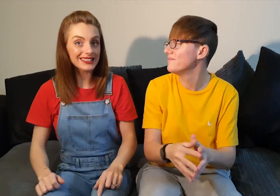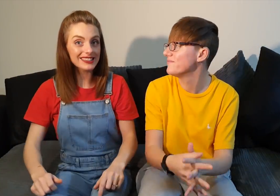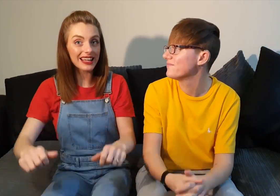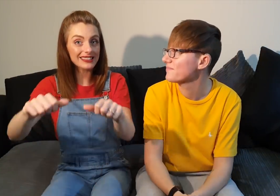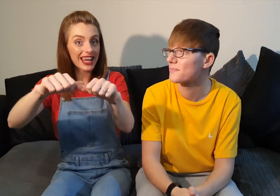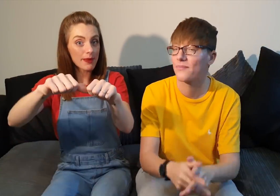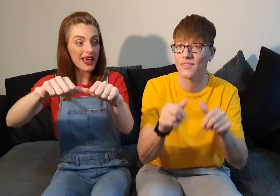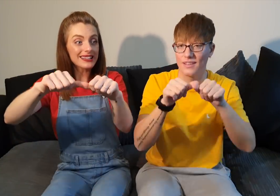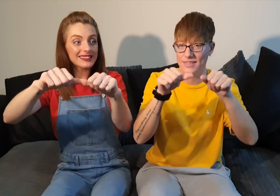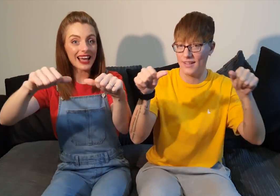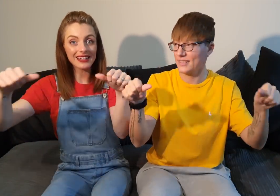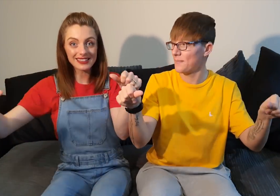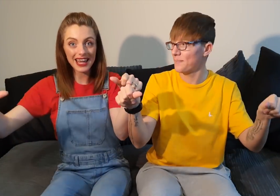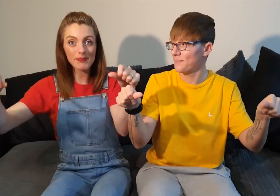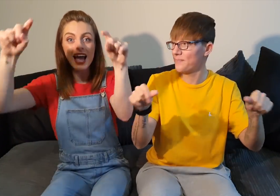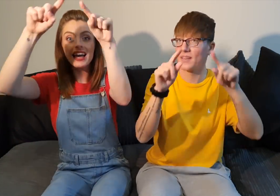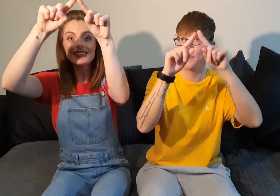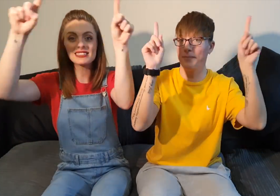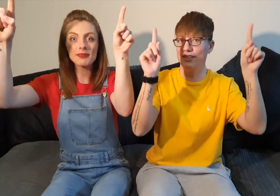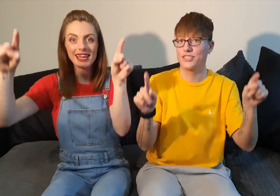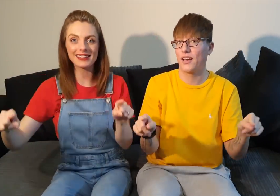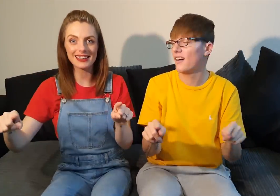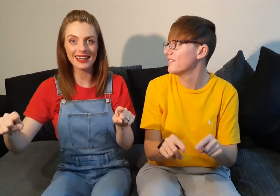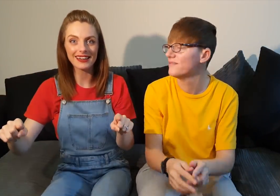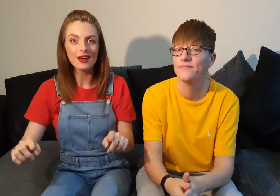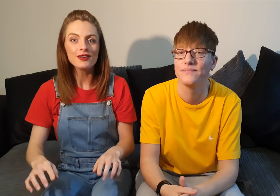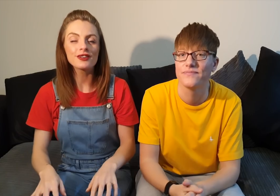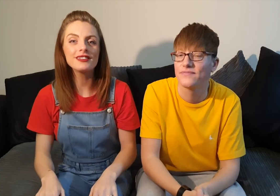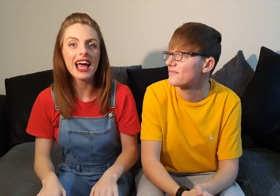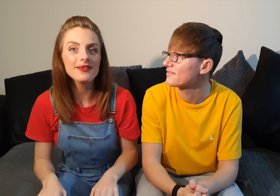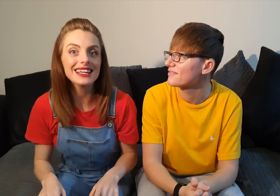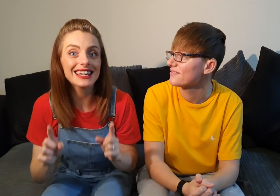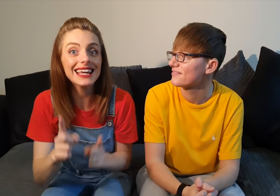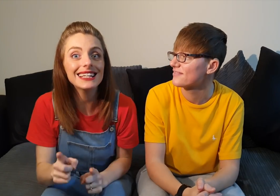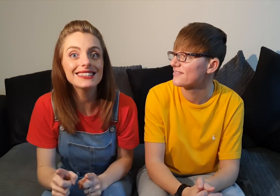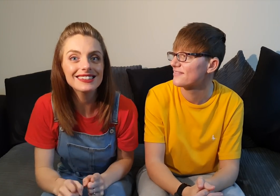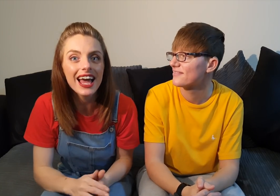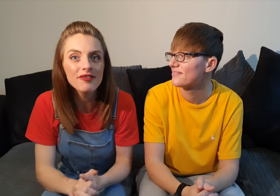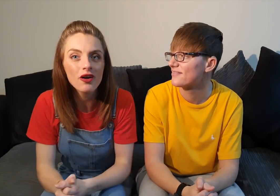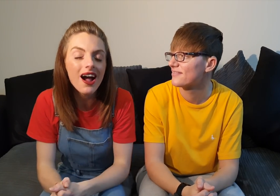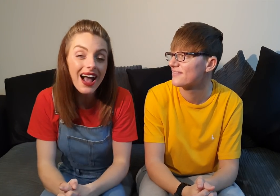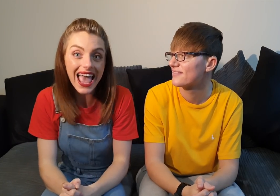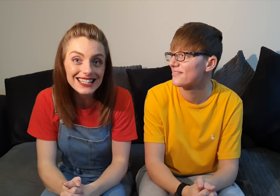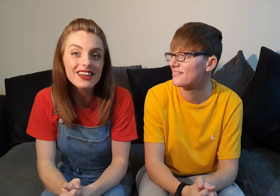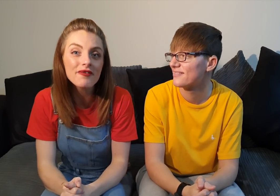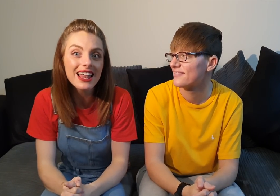to cellotape cellotape and picture so now it is time for our end of the